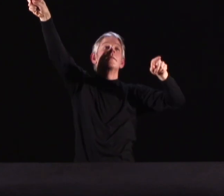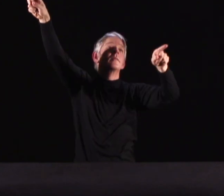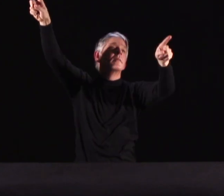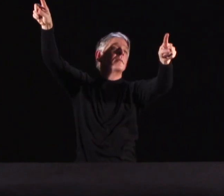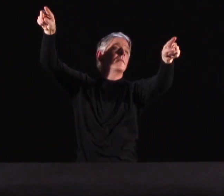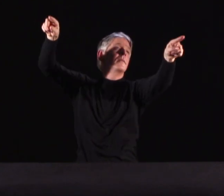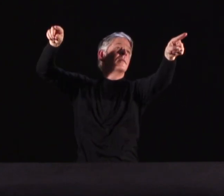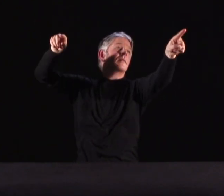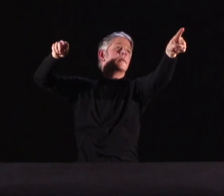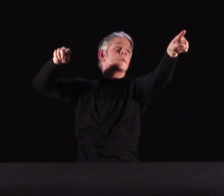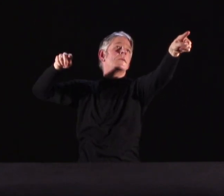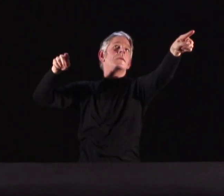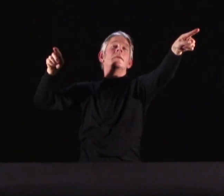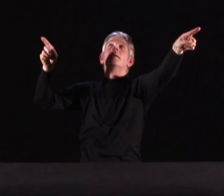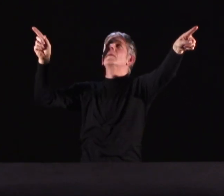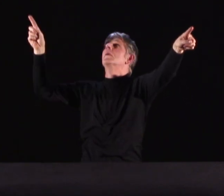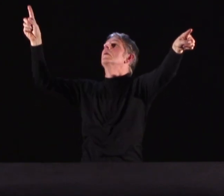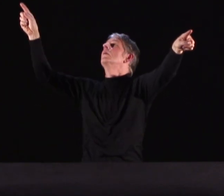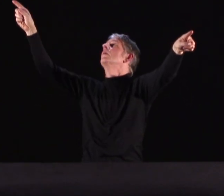place I know of where I can breathe.